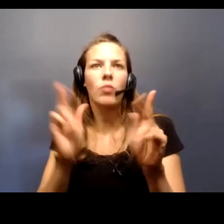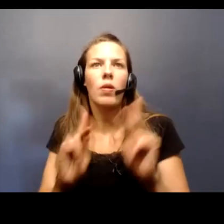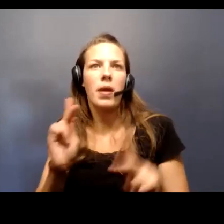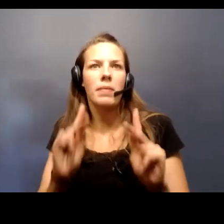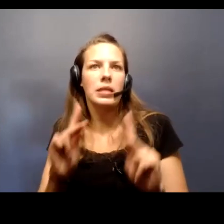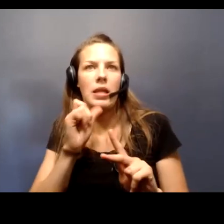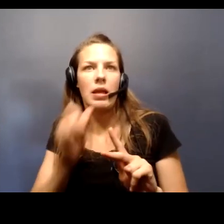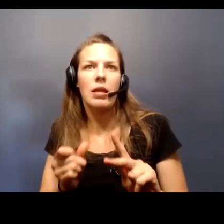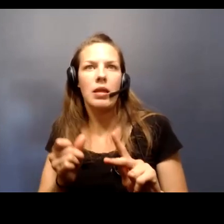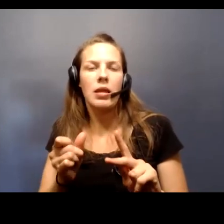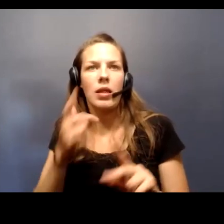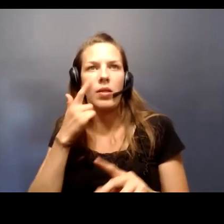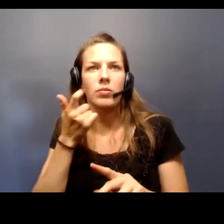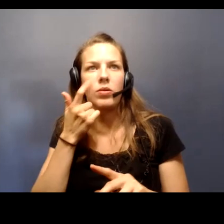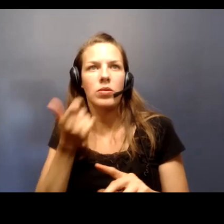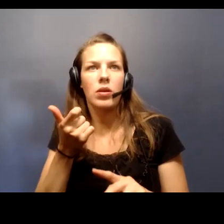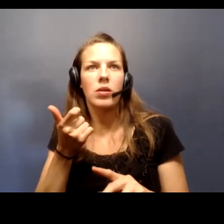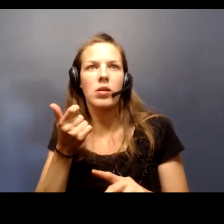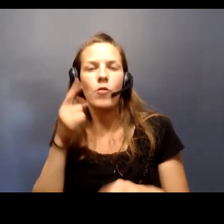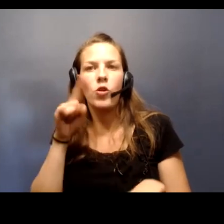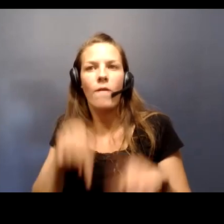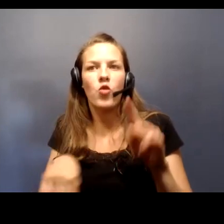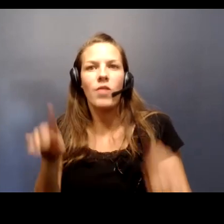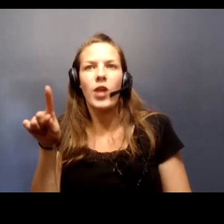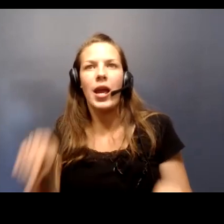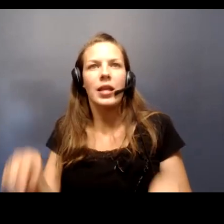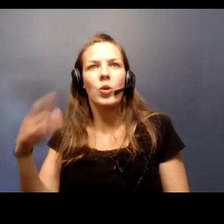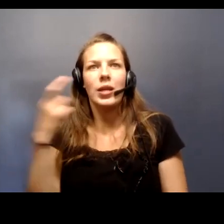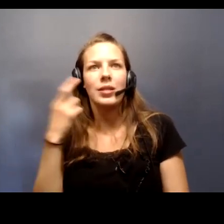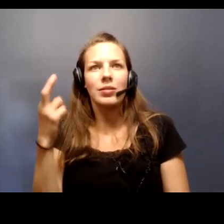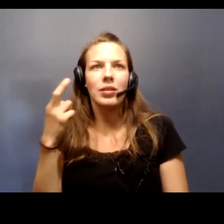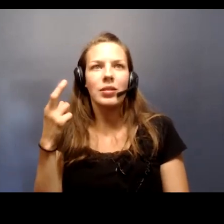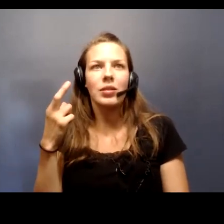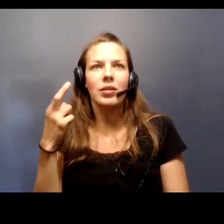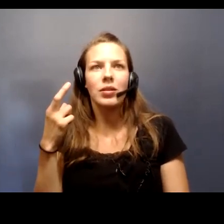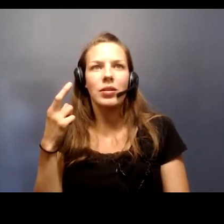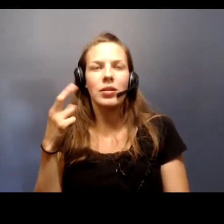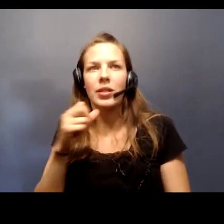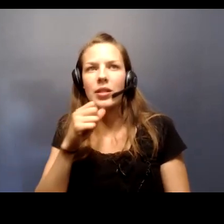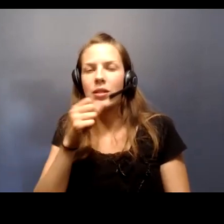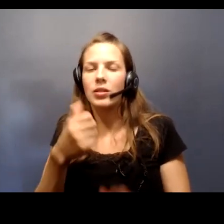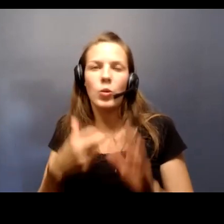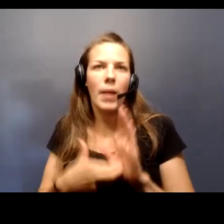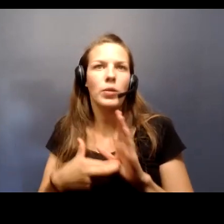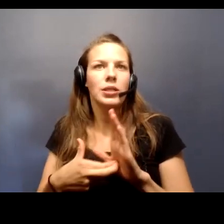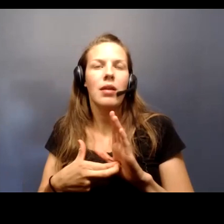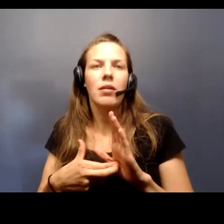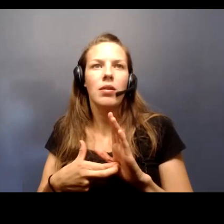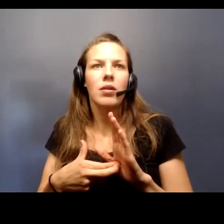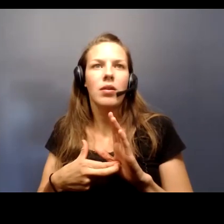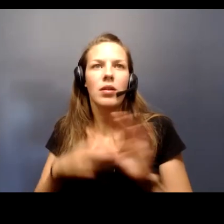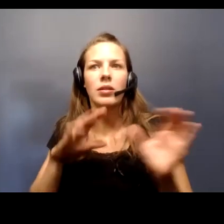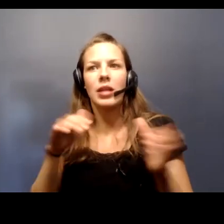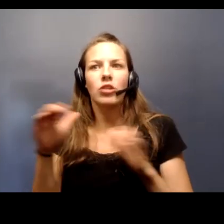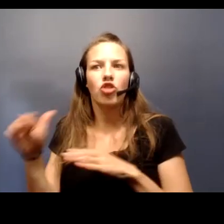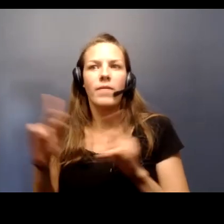and I suspect for a variety of reasons badly underrepresent sections of